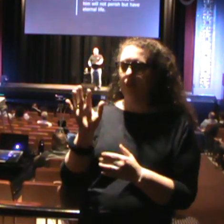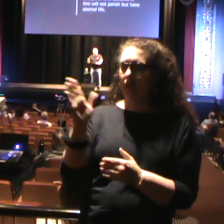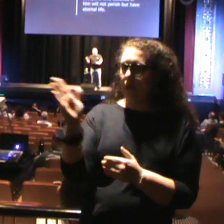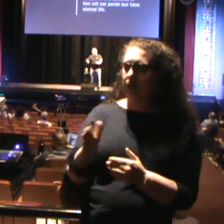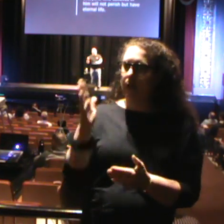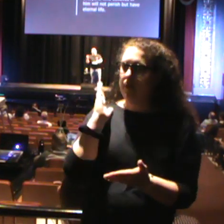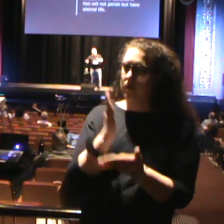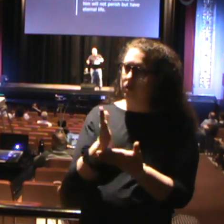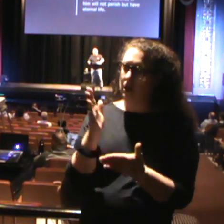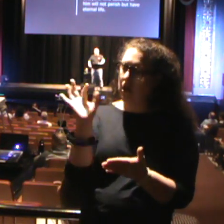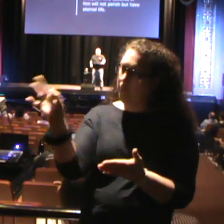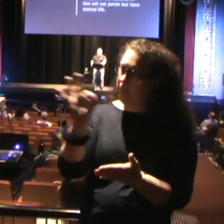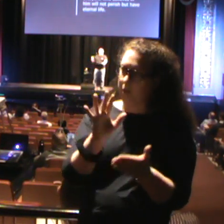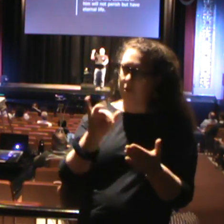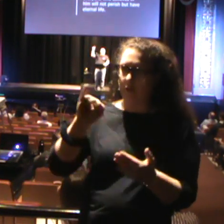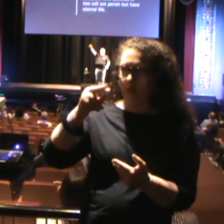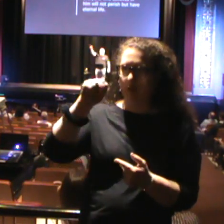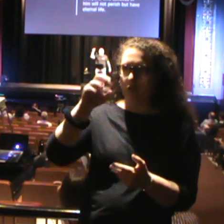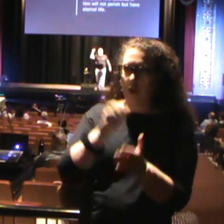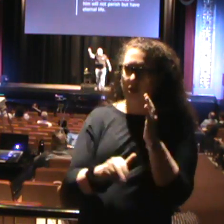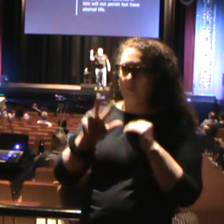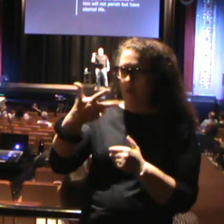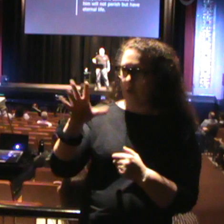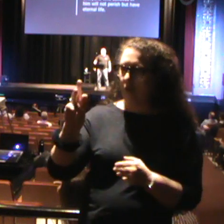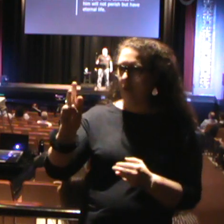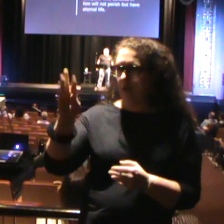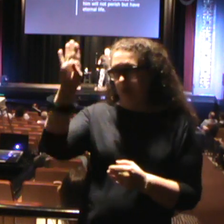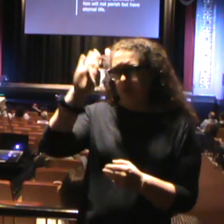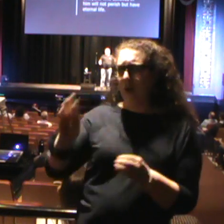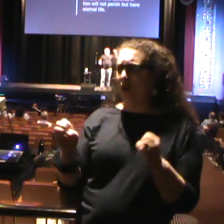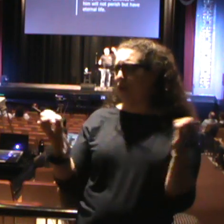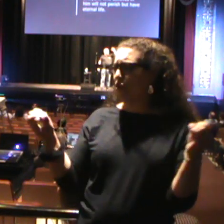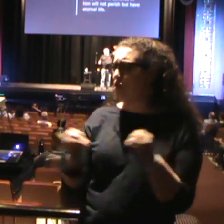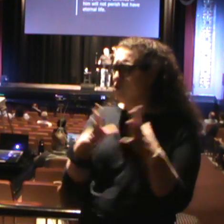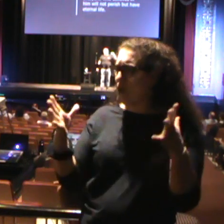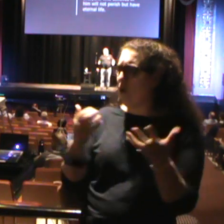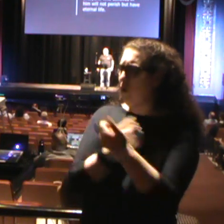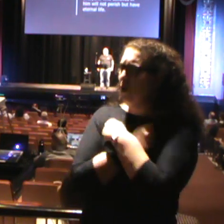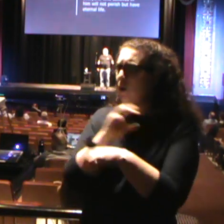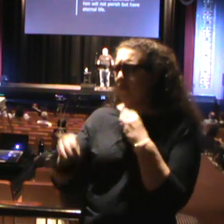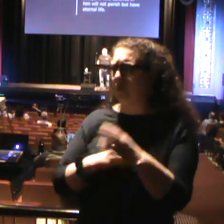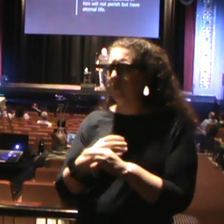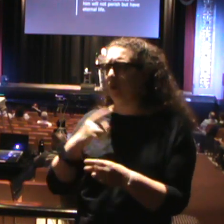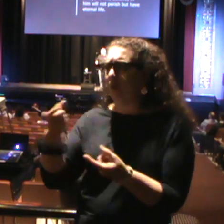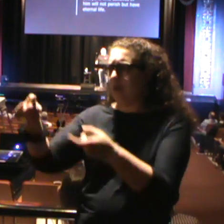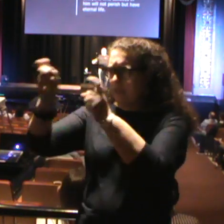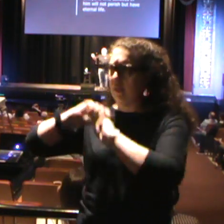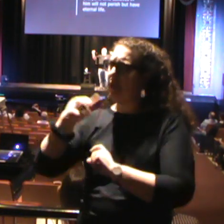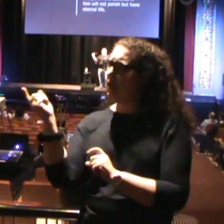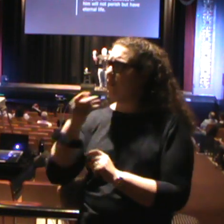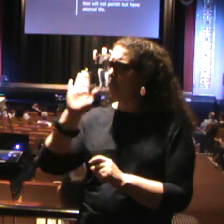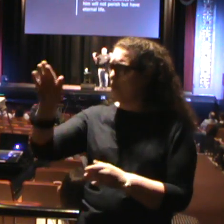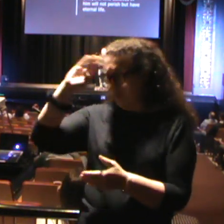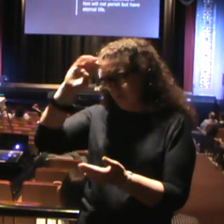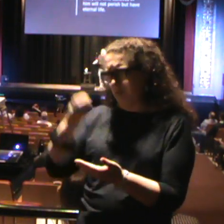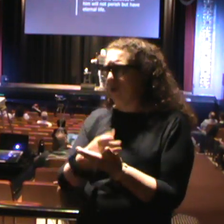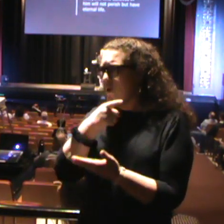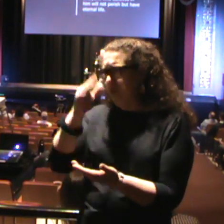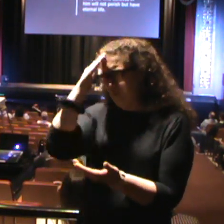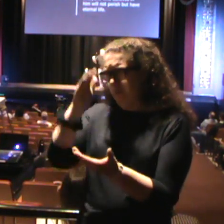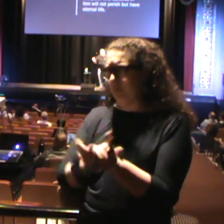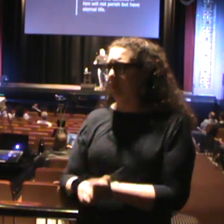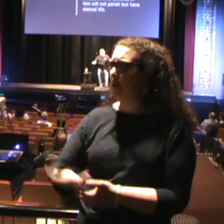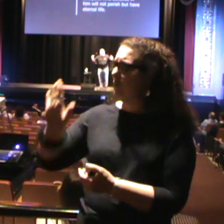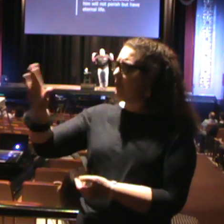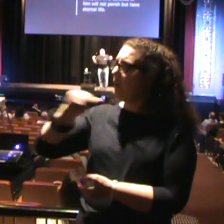-16 for God so loved the world that he gave his only begotten Son that whosoever shall believe in me shall not perish